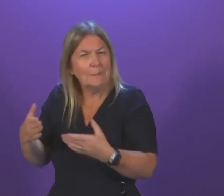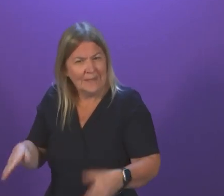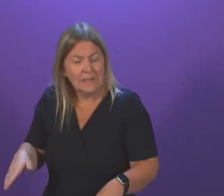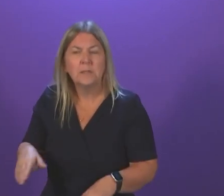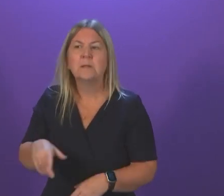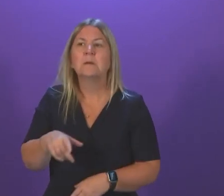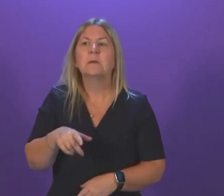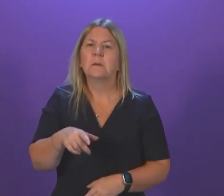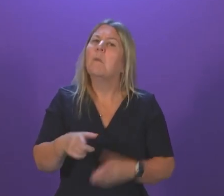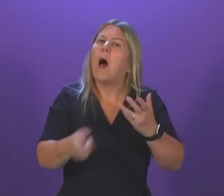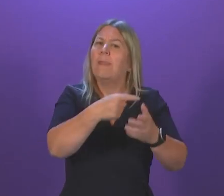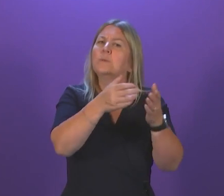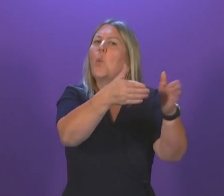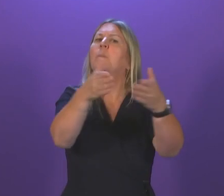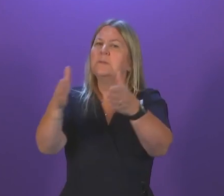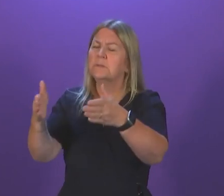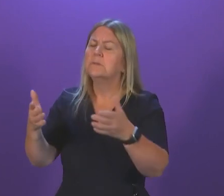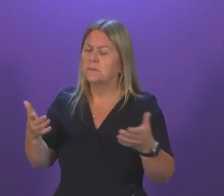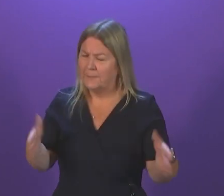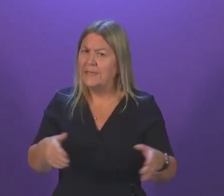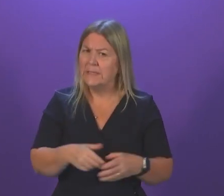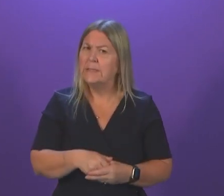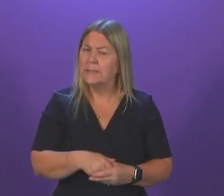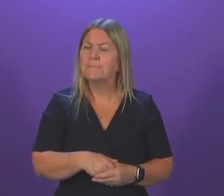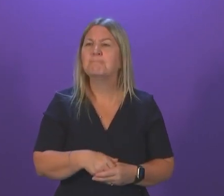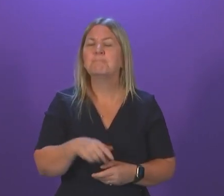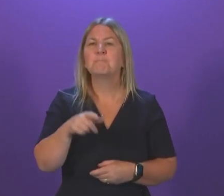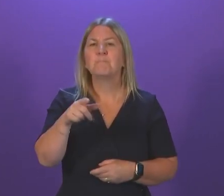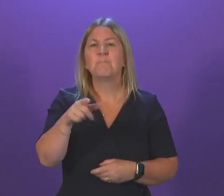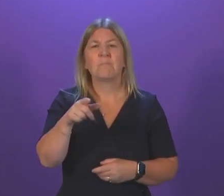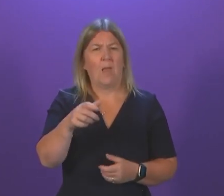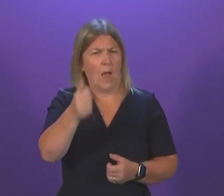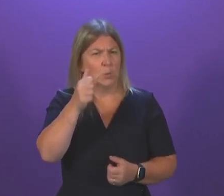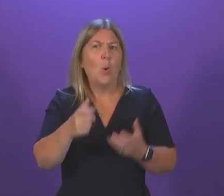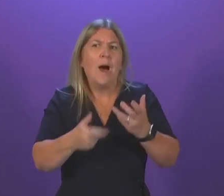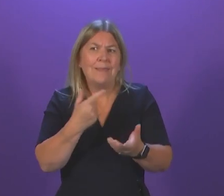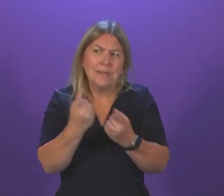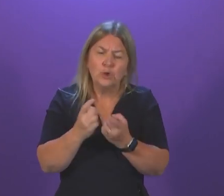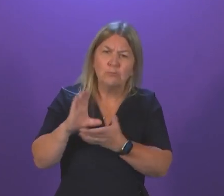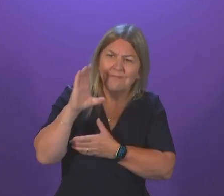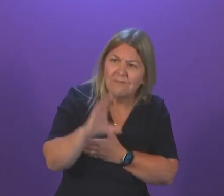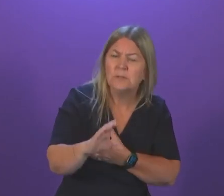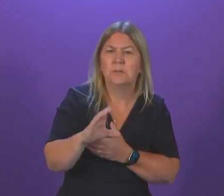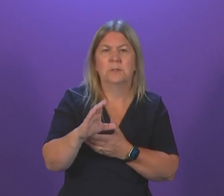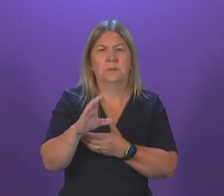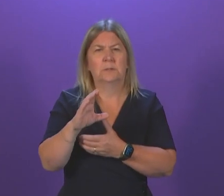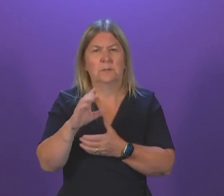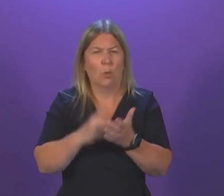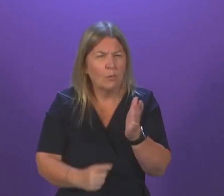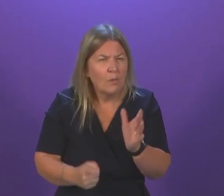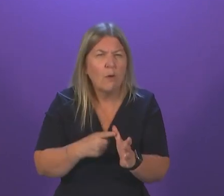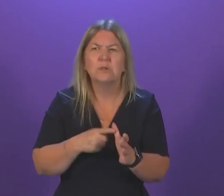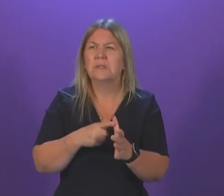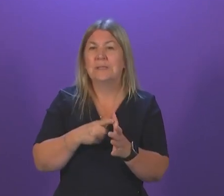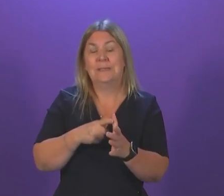very strong recognition of the importance of libraries in communities. In terms of the wider issues around funding for local government of course we are entering